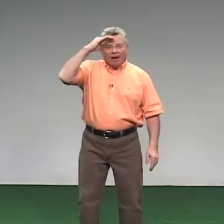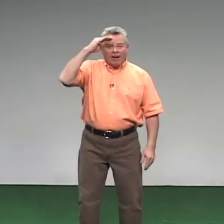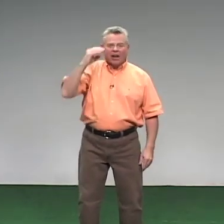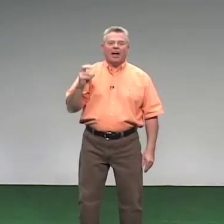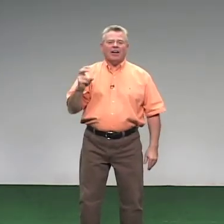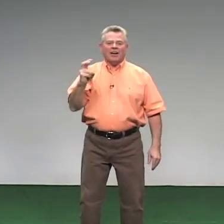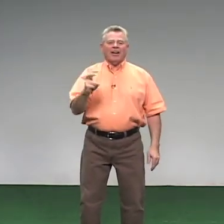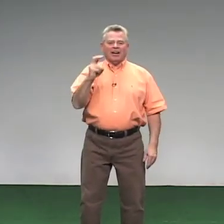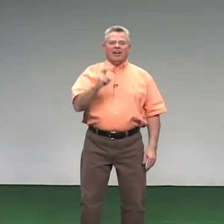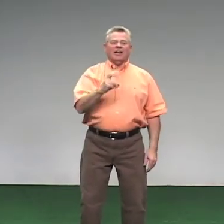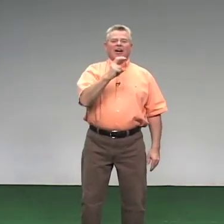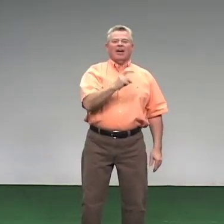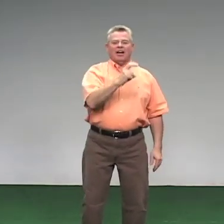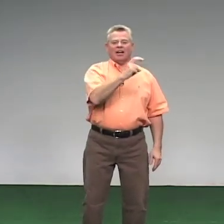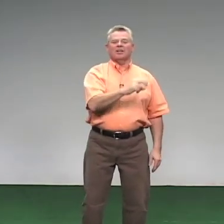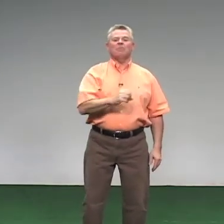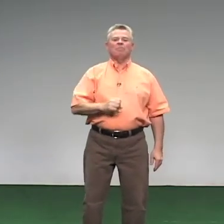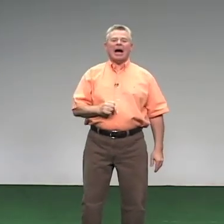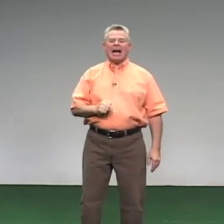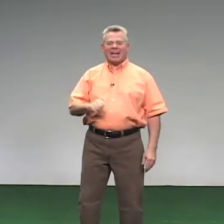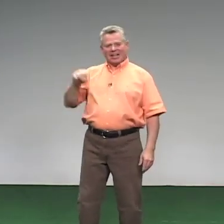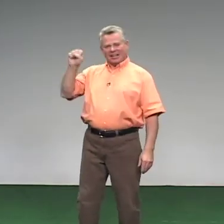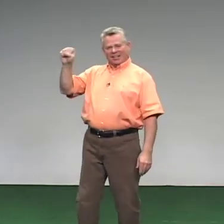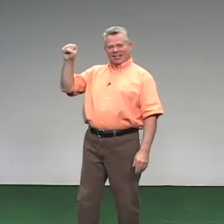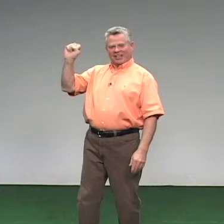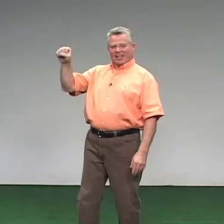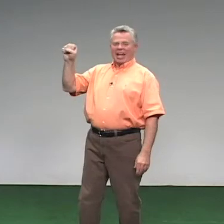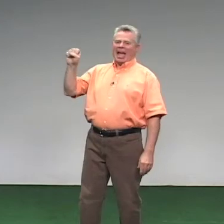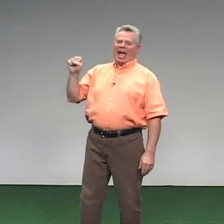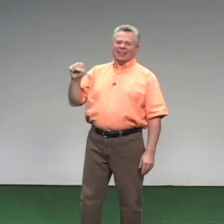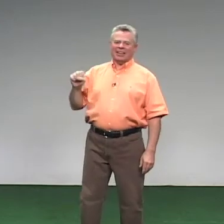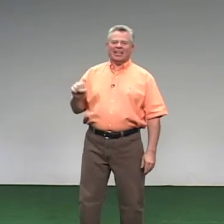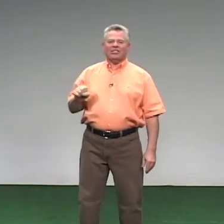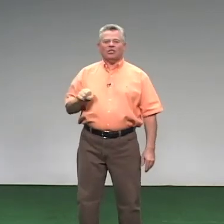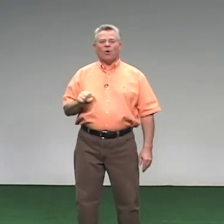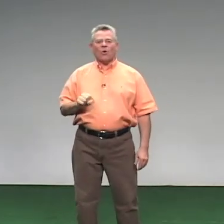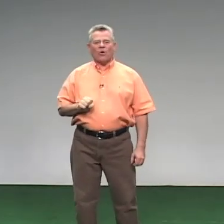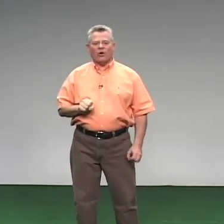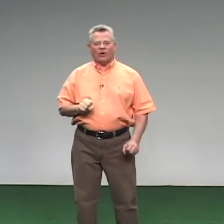By at the door